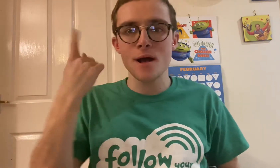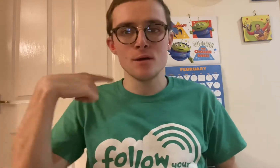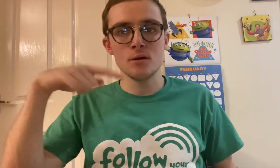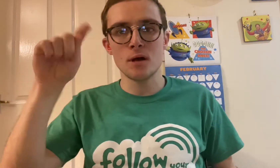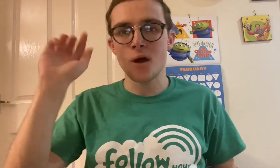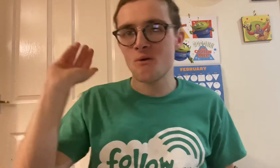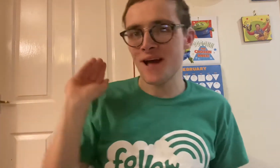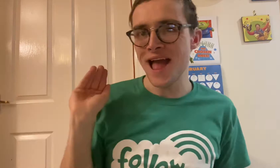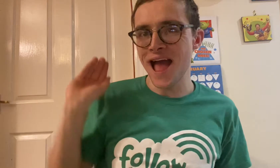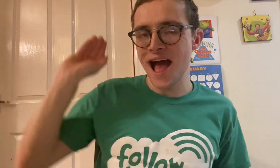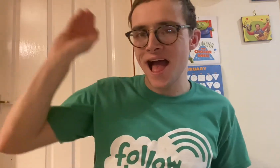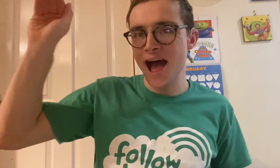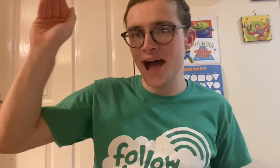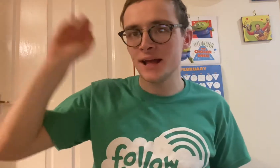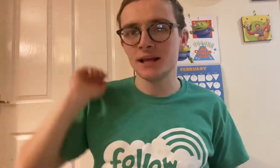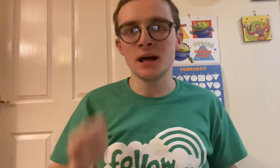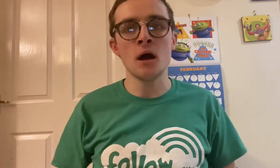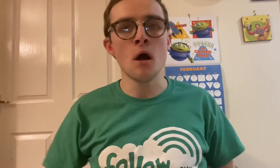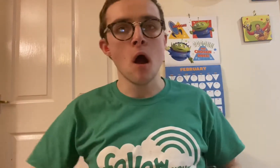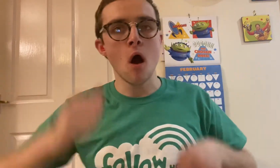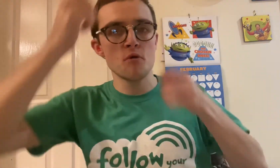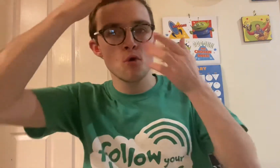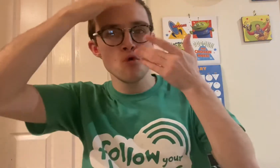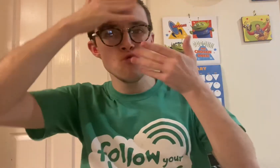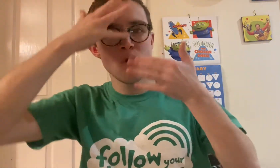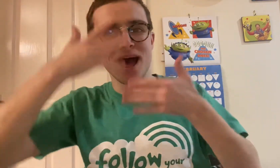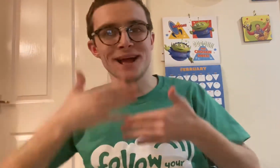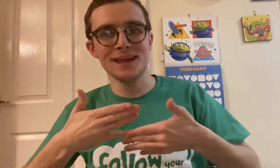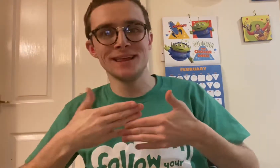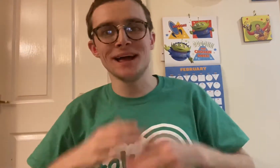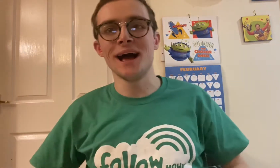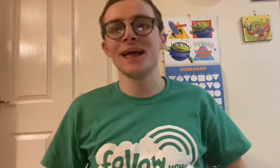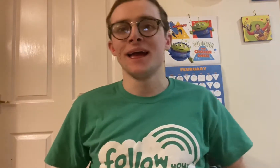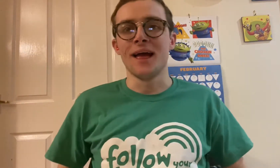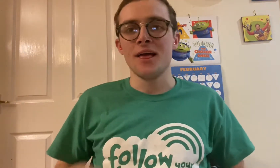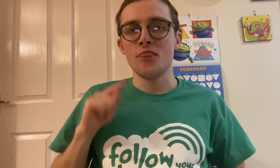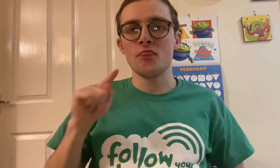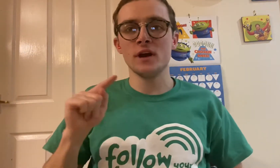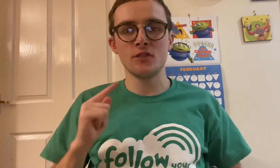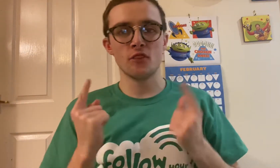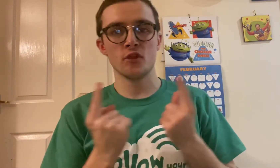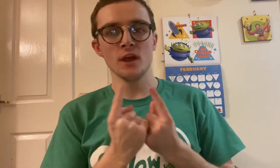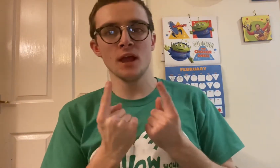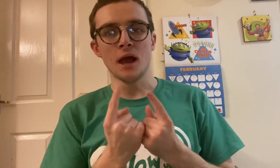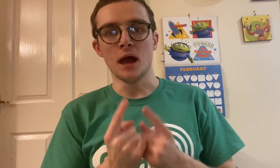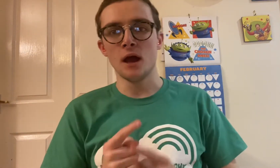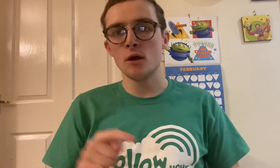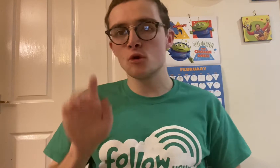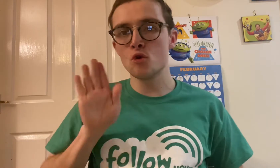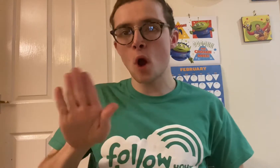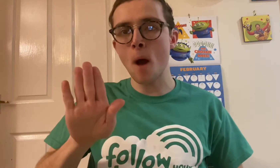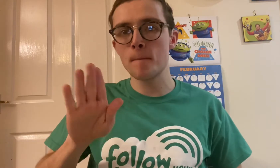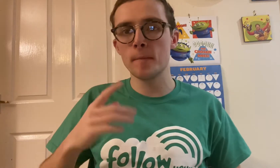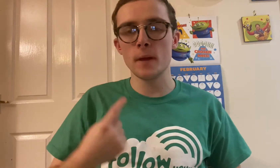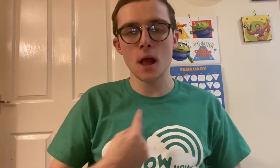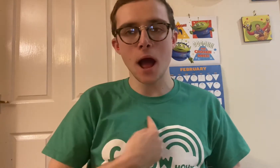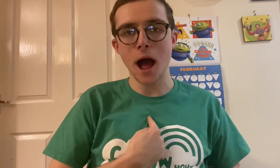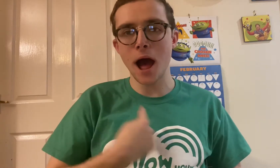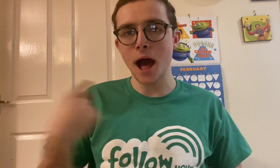going to ask us a lot of guys. This is going to a hot